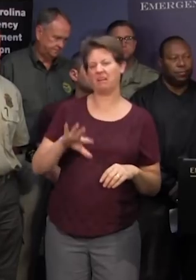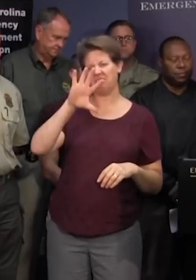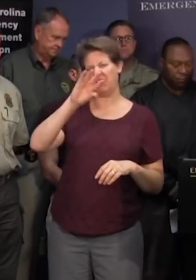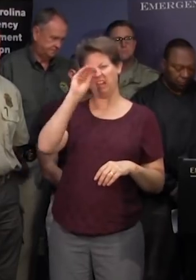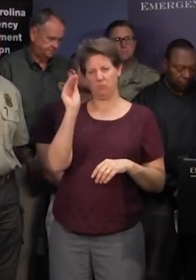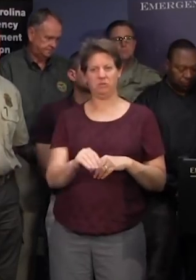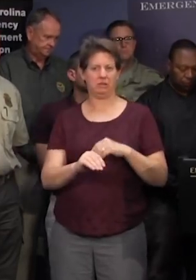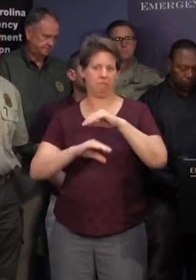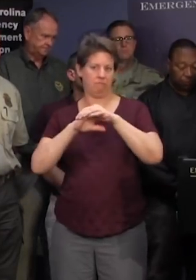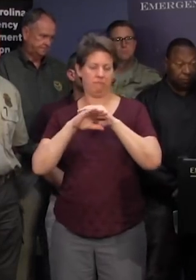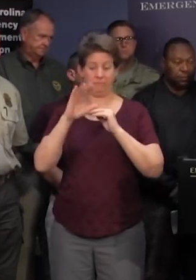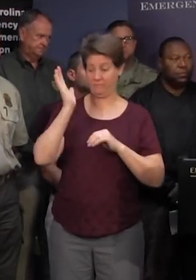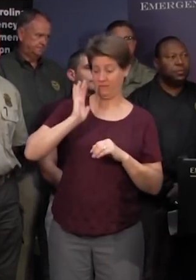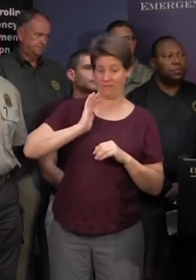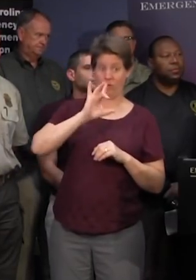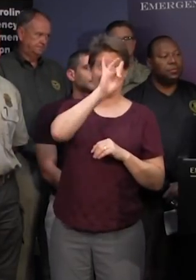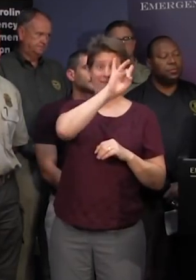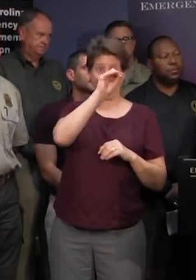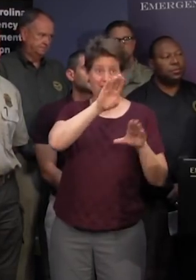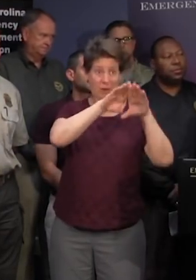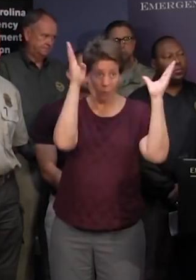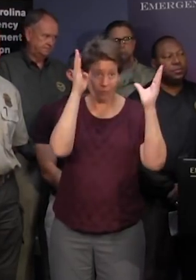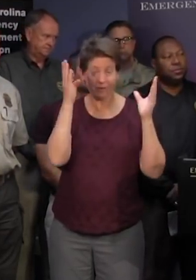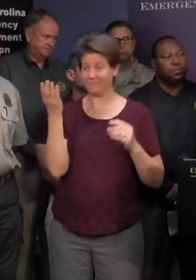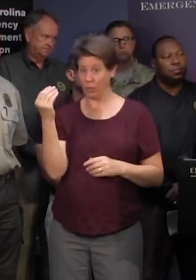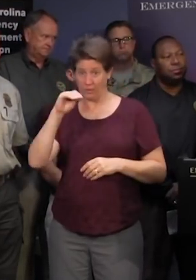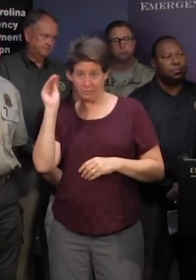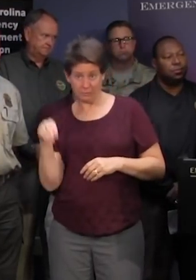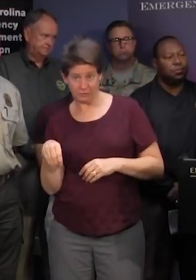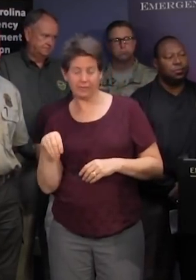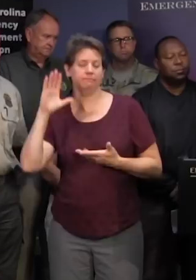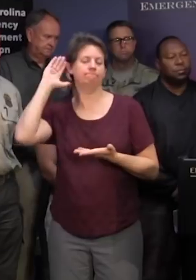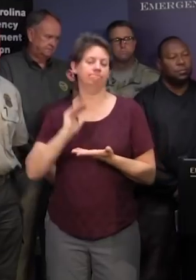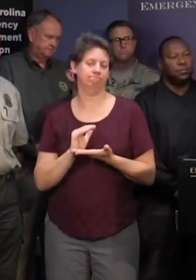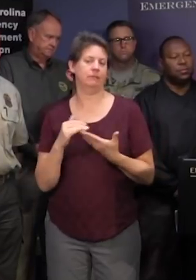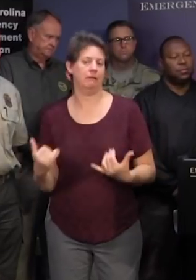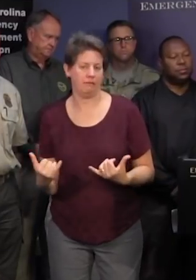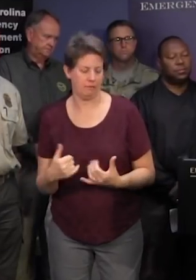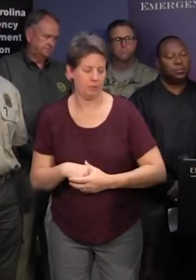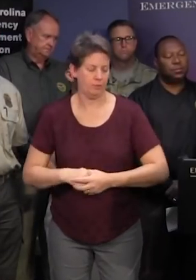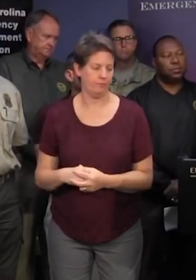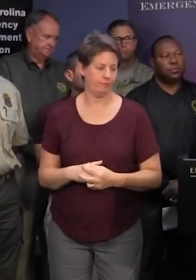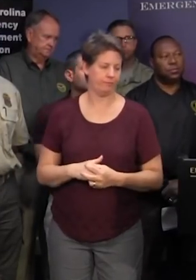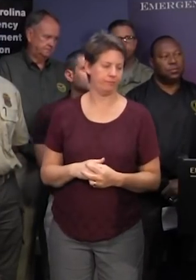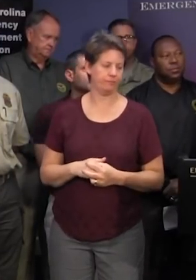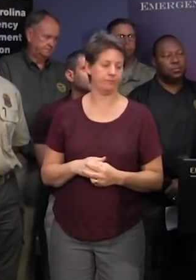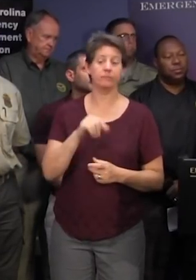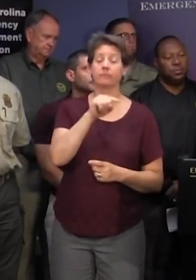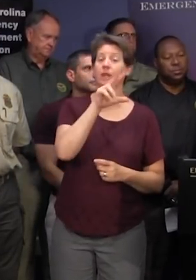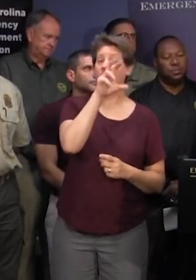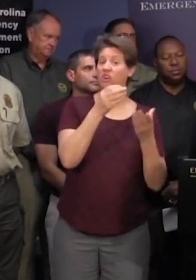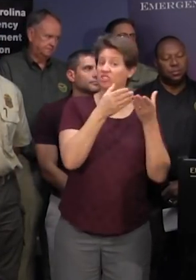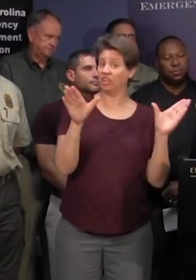capacity that's down from 80 shelters open yesterday in a 14 capacity of the 30 general